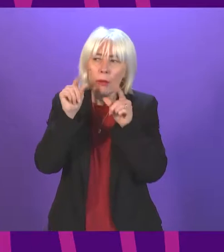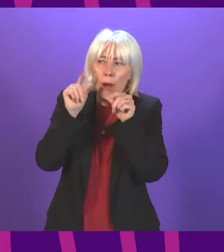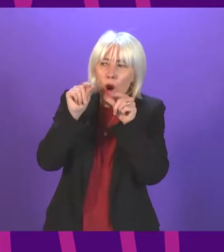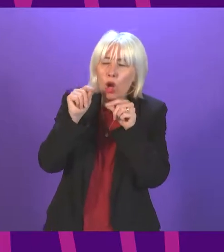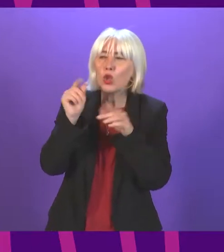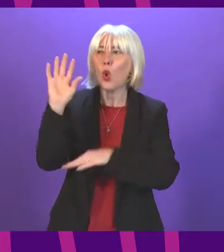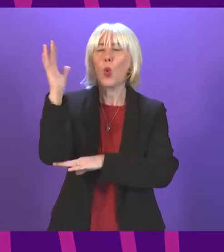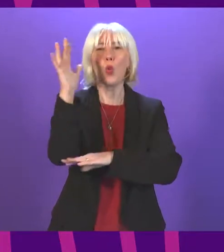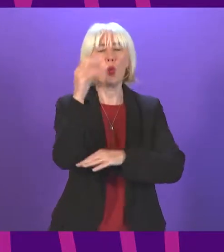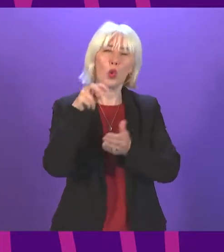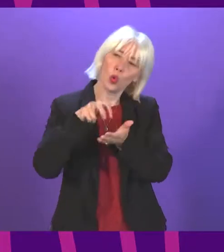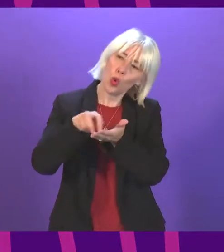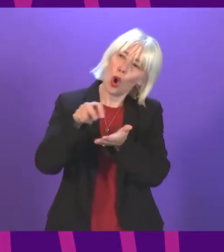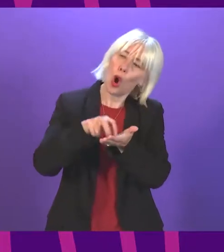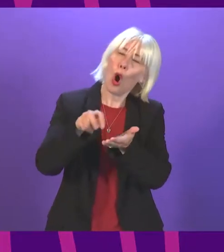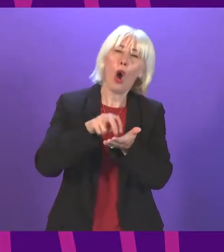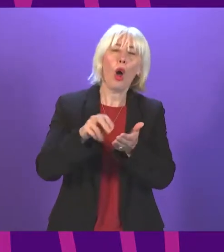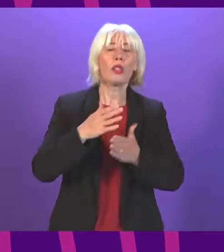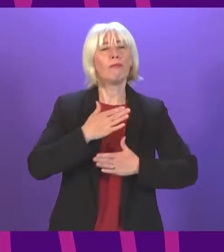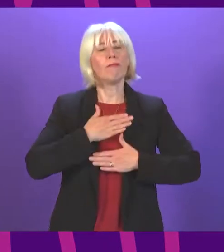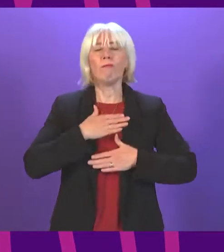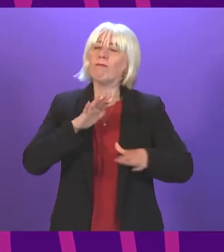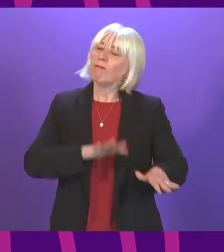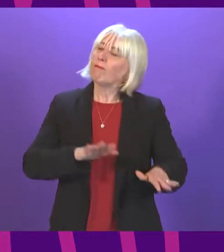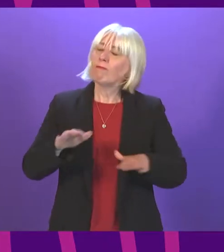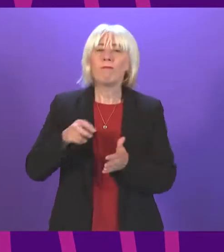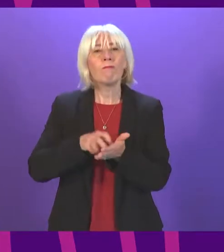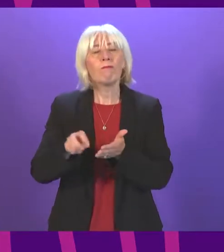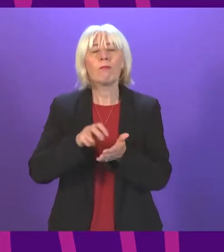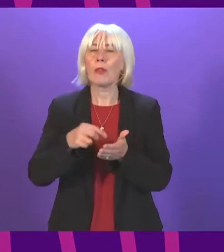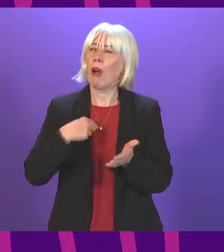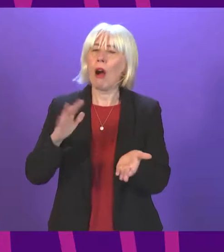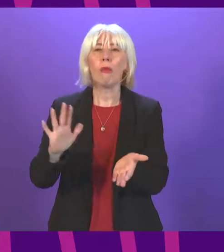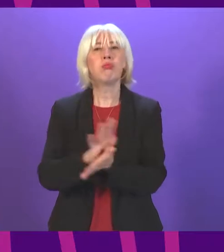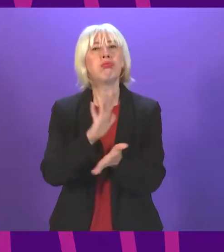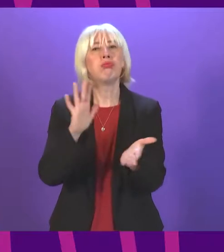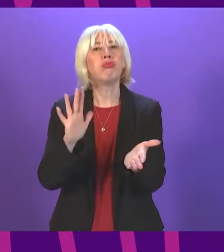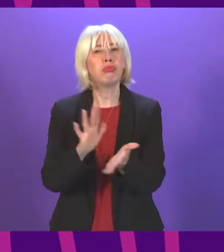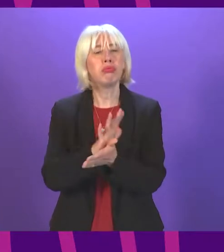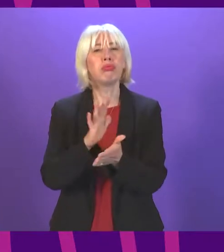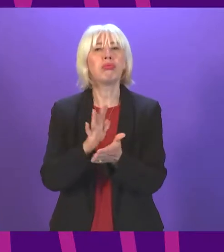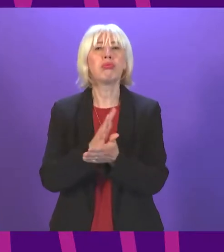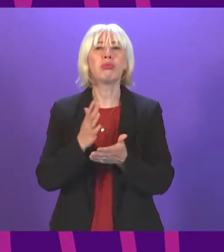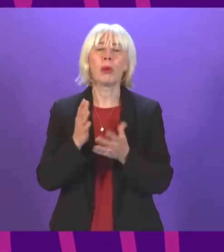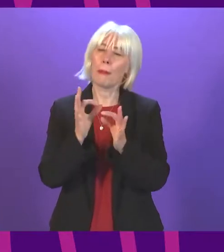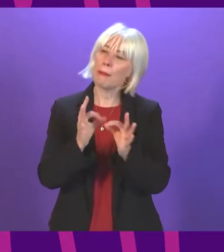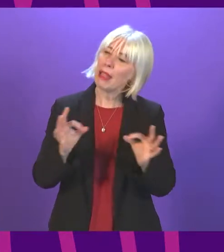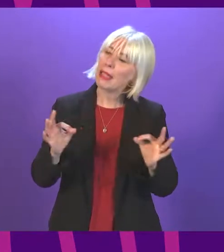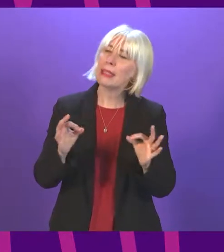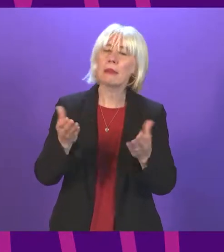WOODS, AND ENJOYING NATURE IN GENERAL TO BE A SOURCE OF JOY, STALLESS, AND STRENGTH.